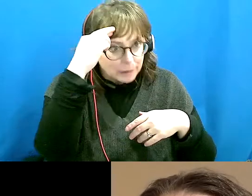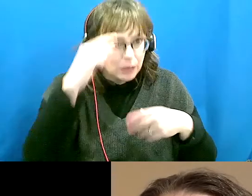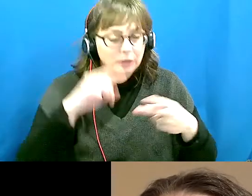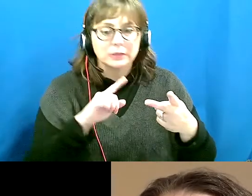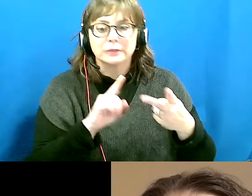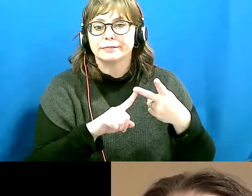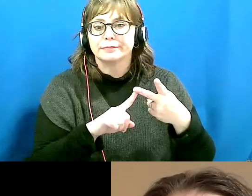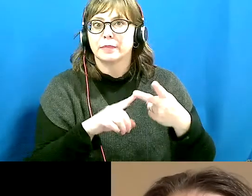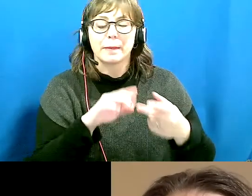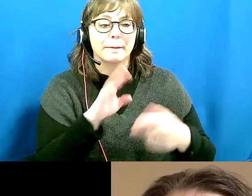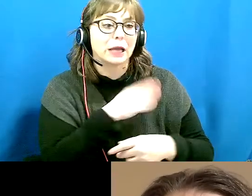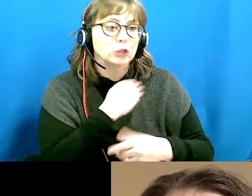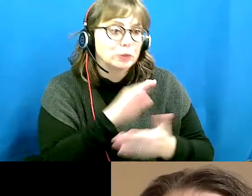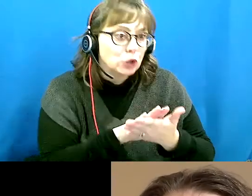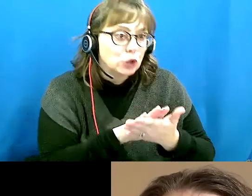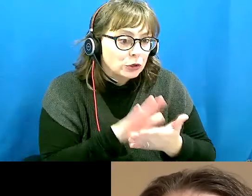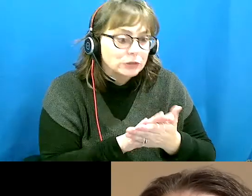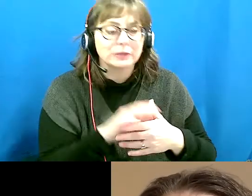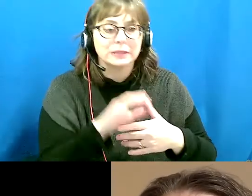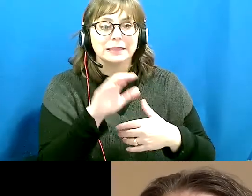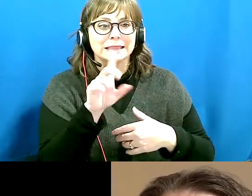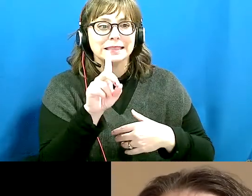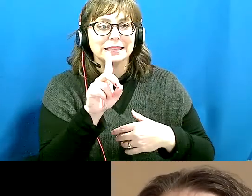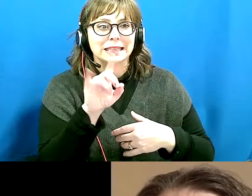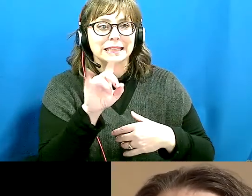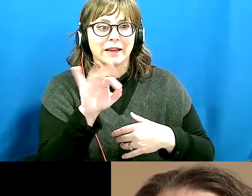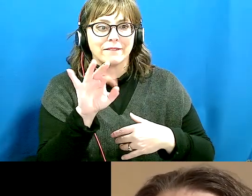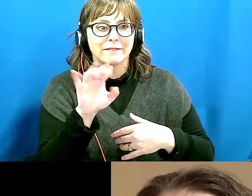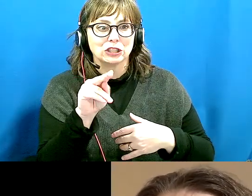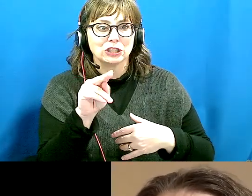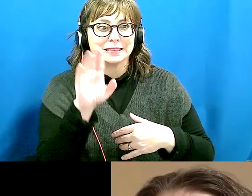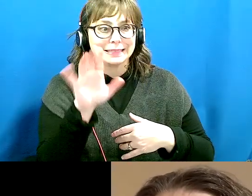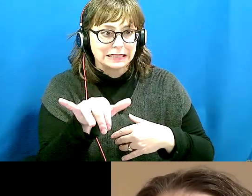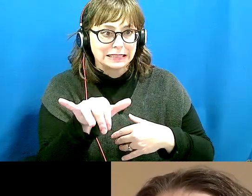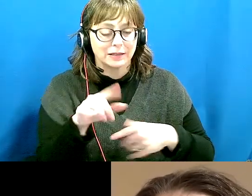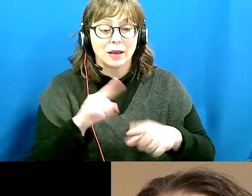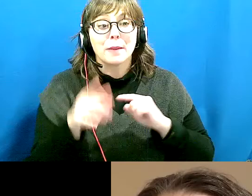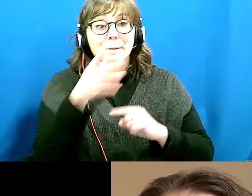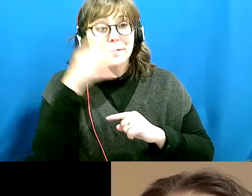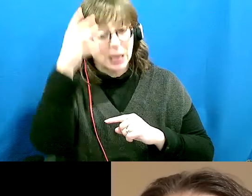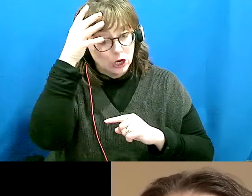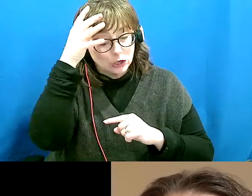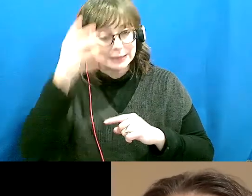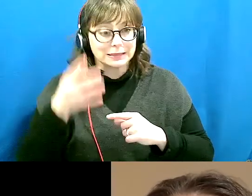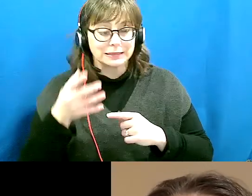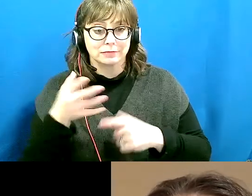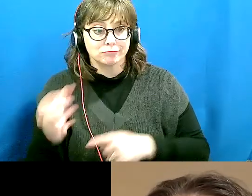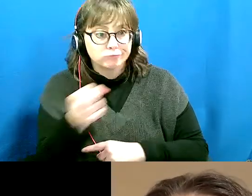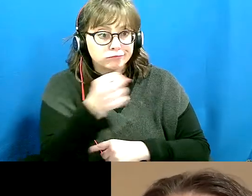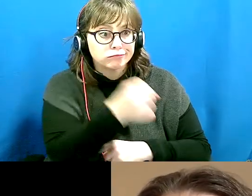and Manitoba School for Mental Retardation. Parents were concerned to put their children in places like